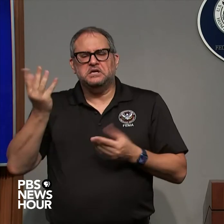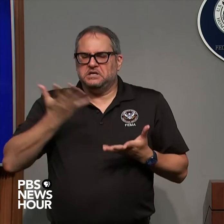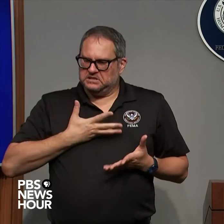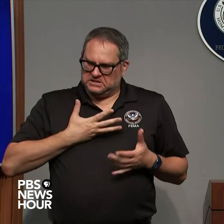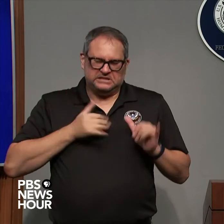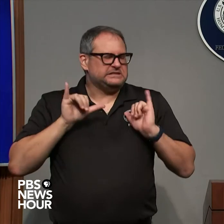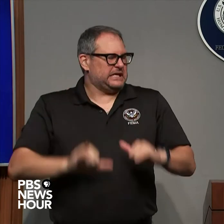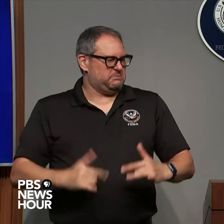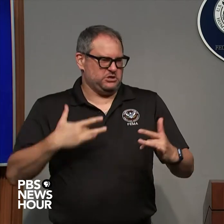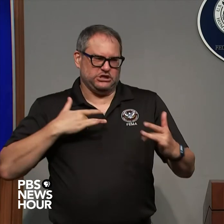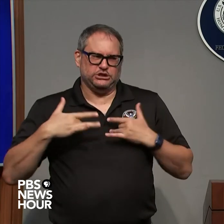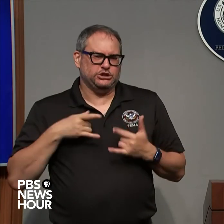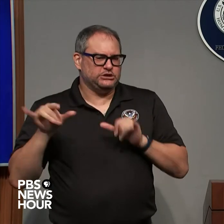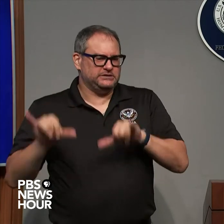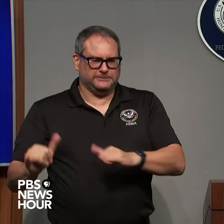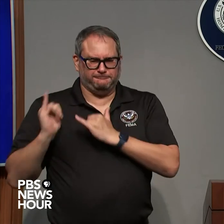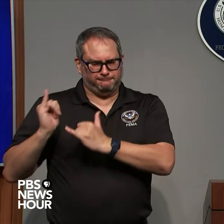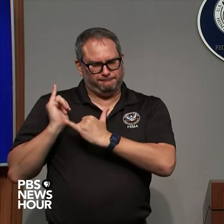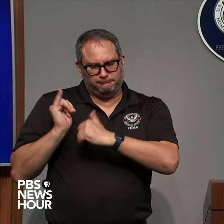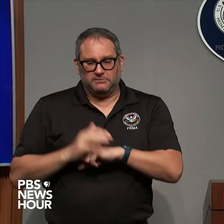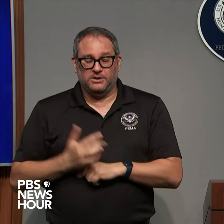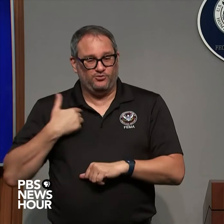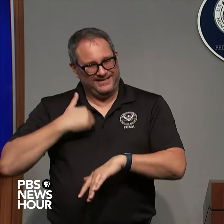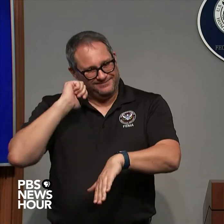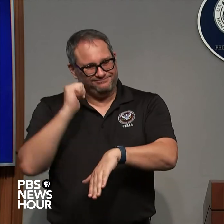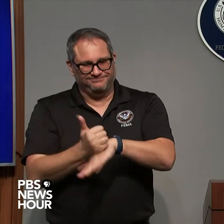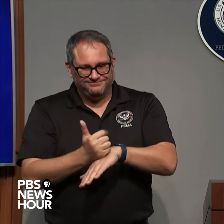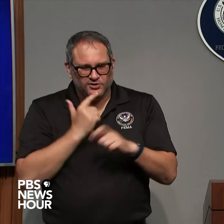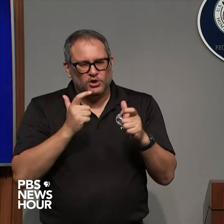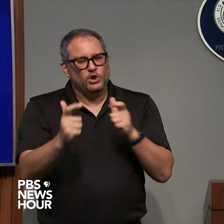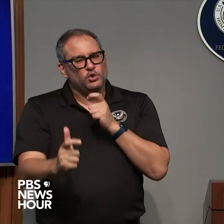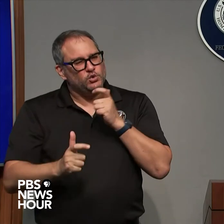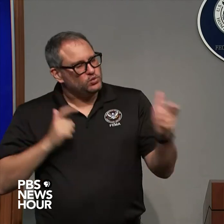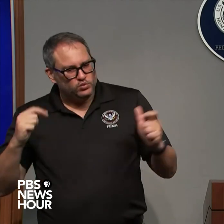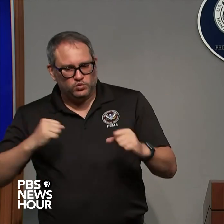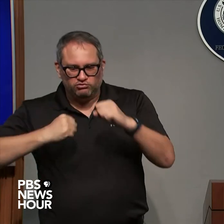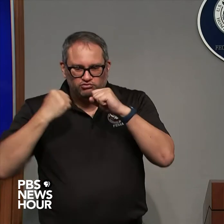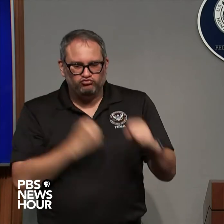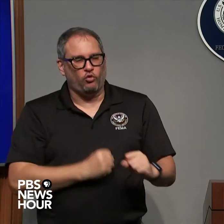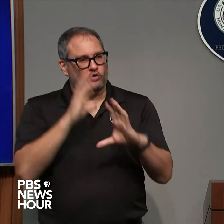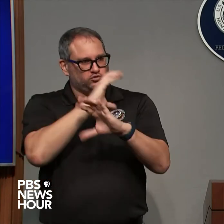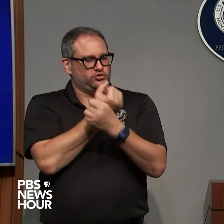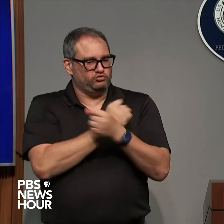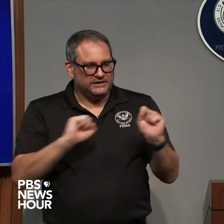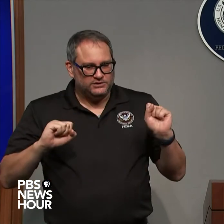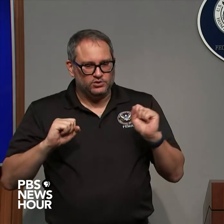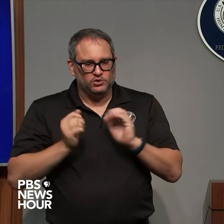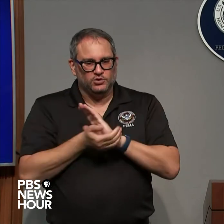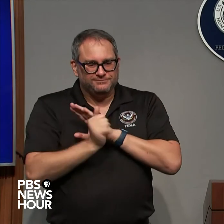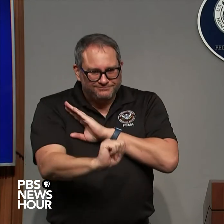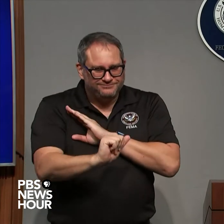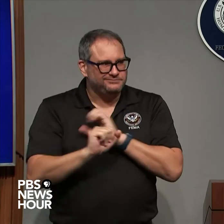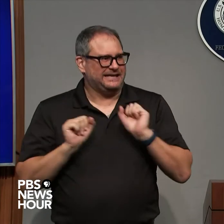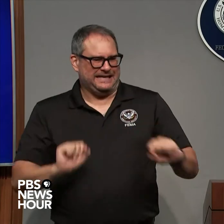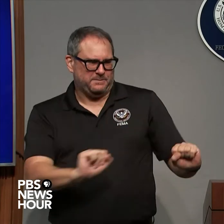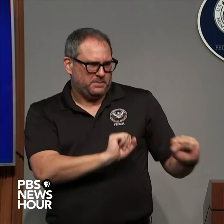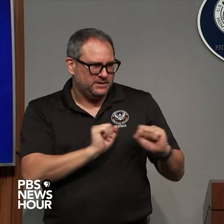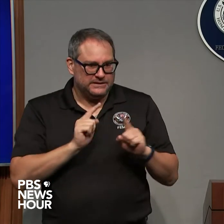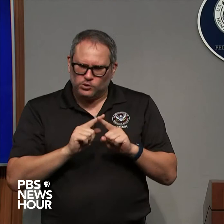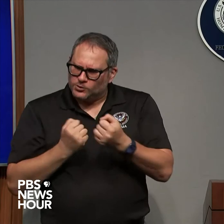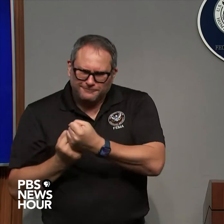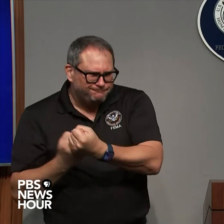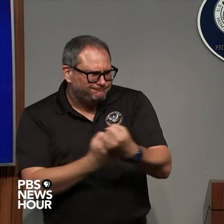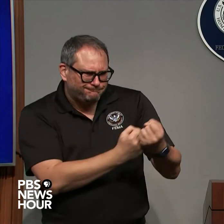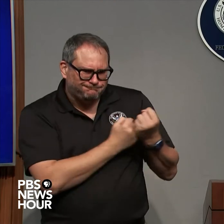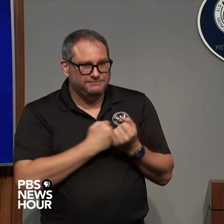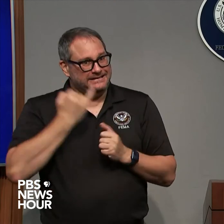place this really robust search and rescue capability across the federal government to complement the amazing efforts that the